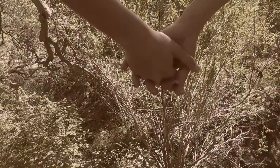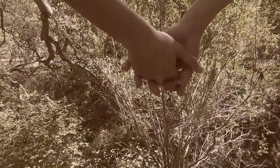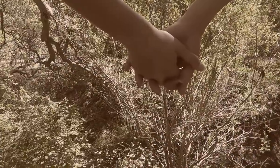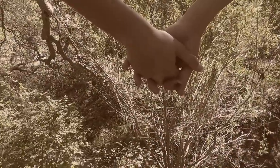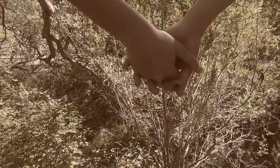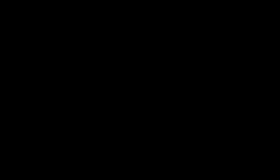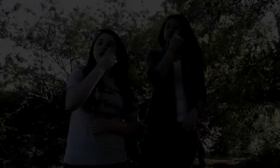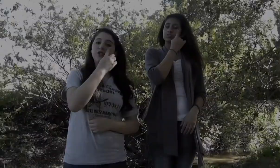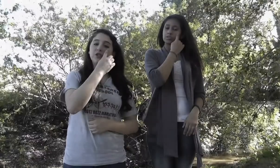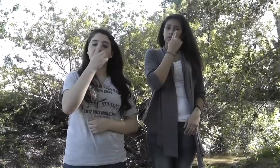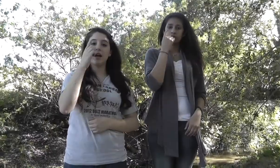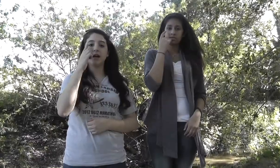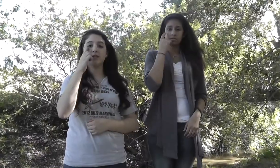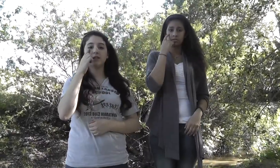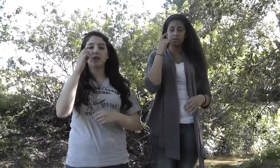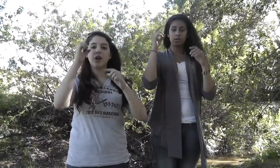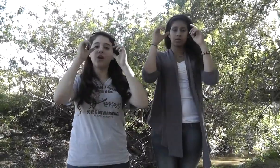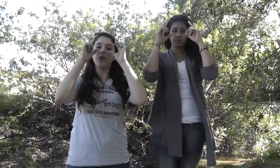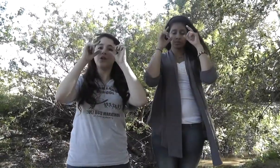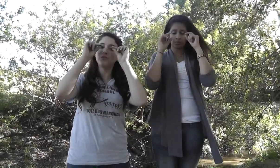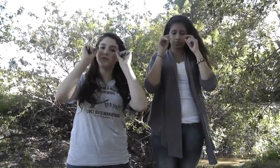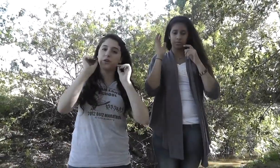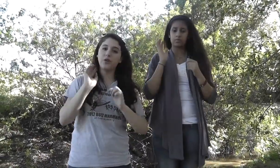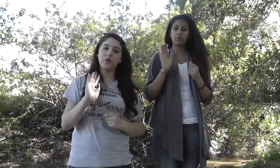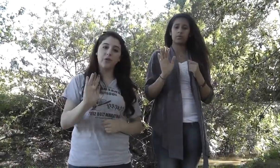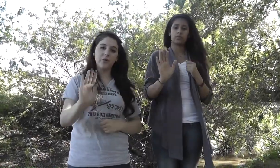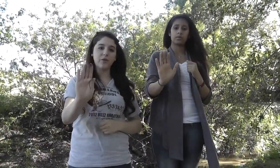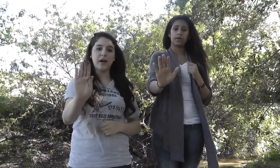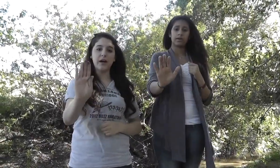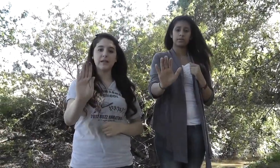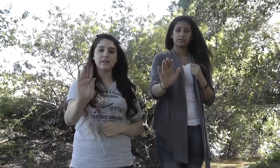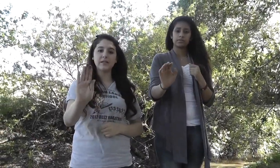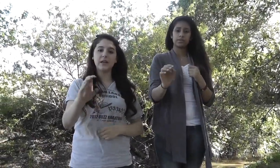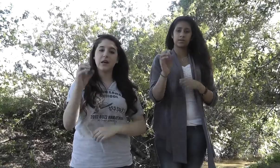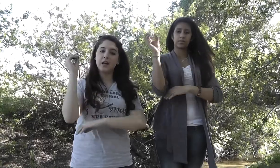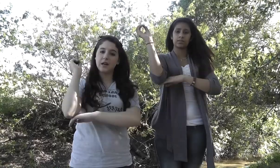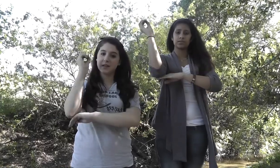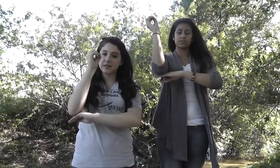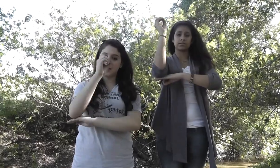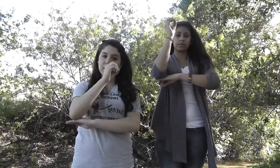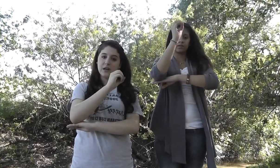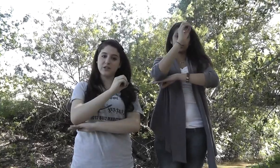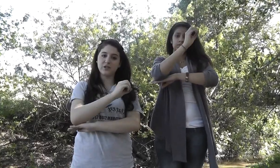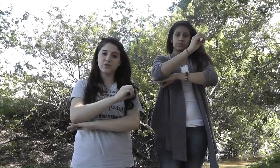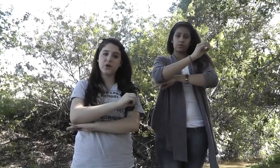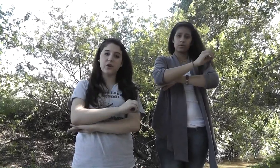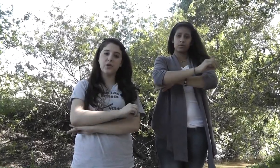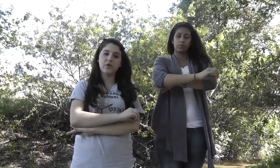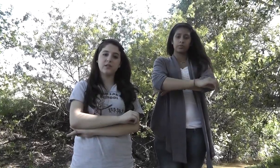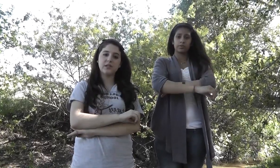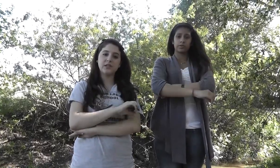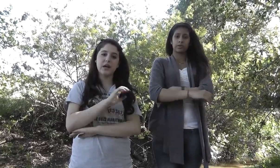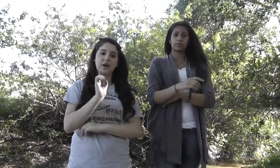Just close your eyes, the sun is going down